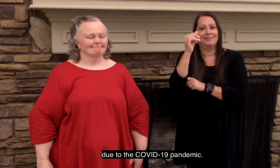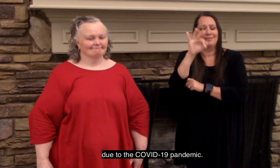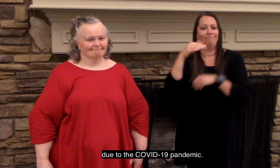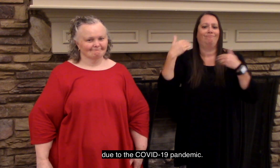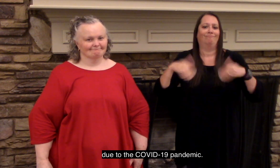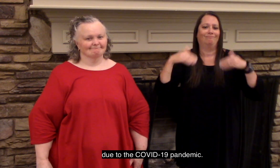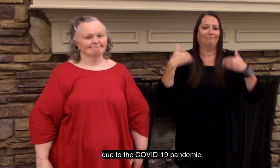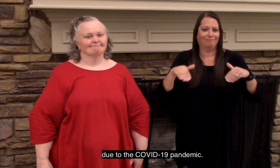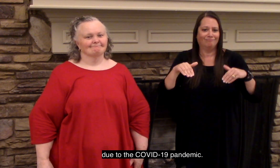-19 pandemic.